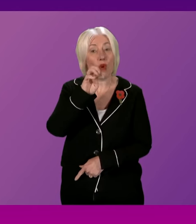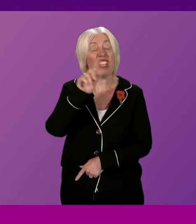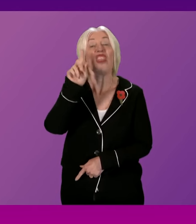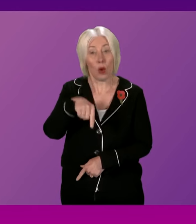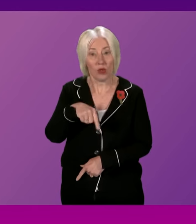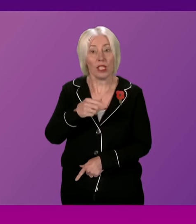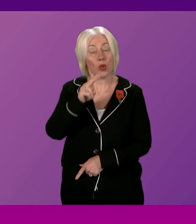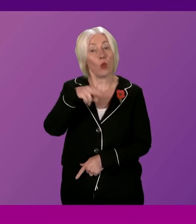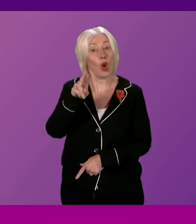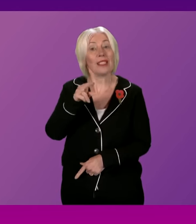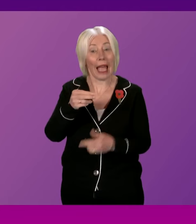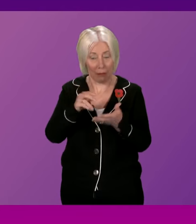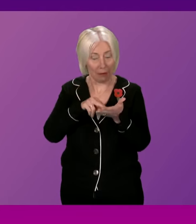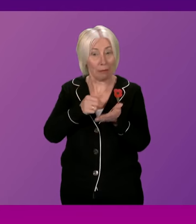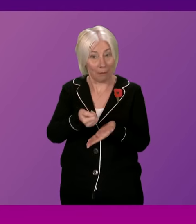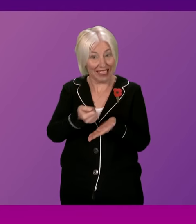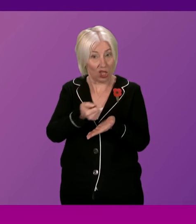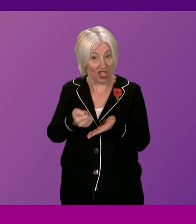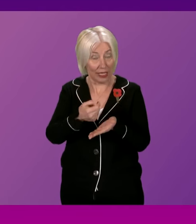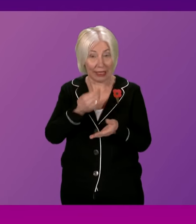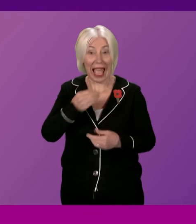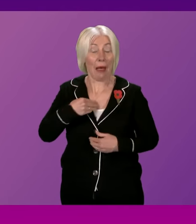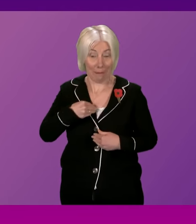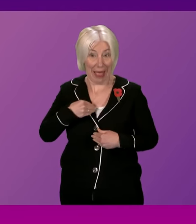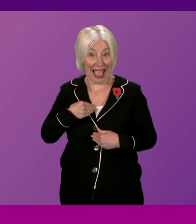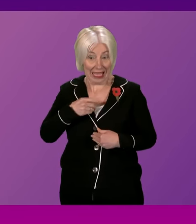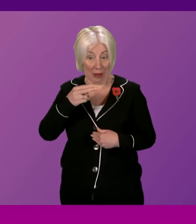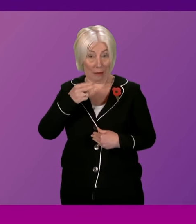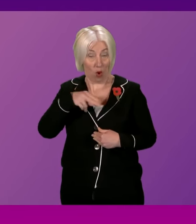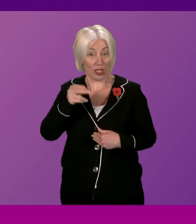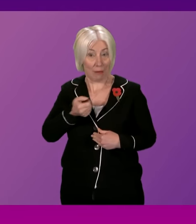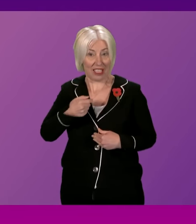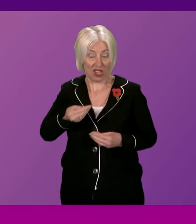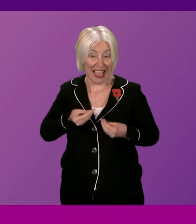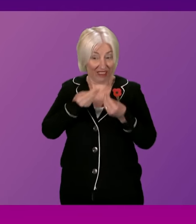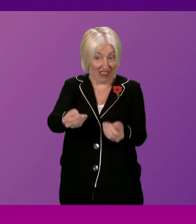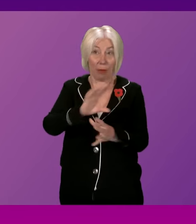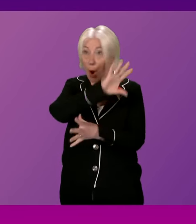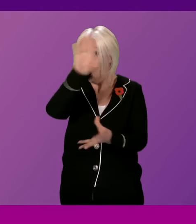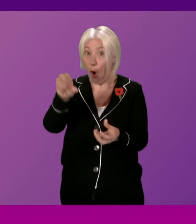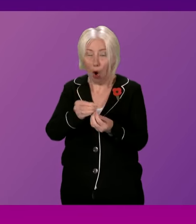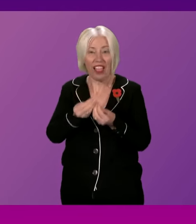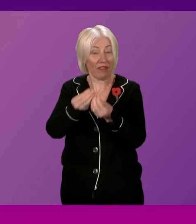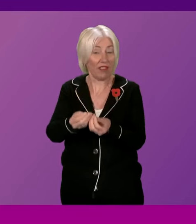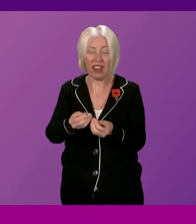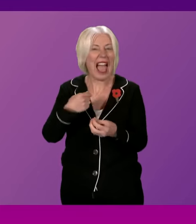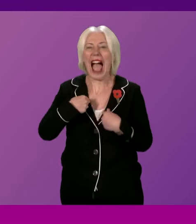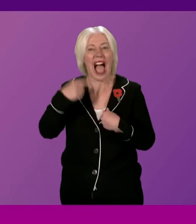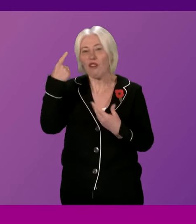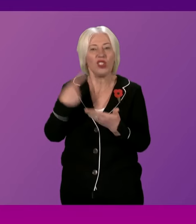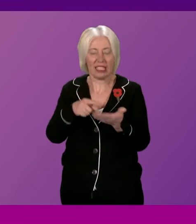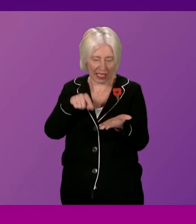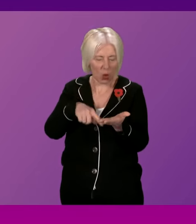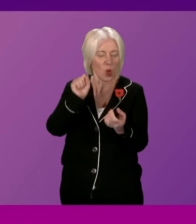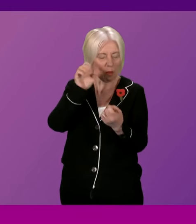over the WhatsApp messages. I have an unredacted form. I haven't decided what's relevant. I've handed all of my messages over to the